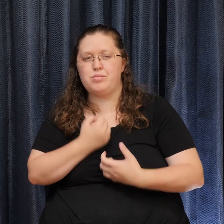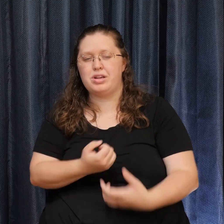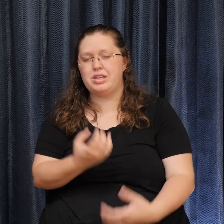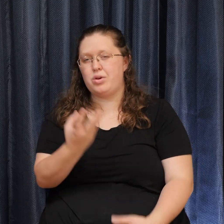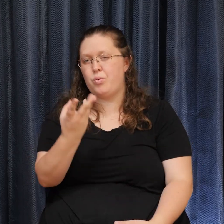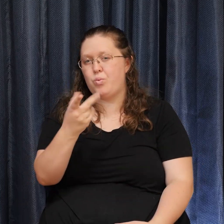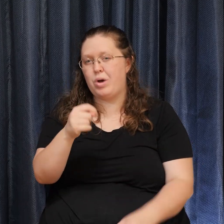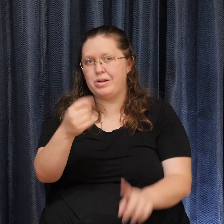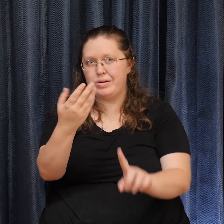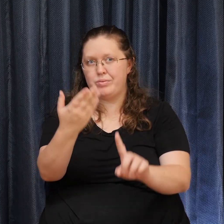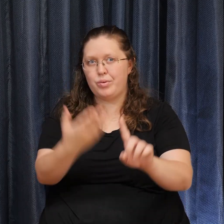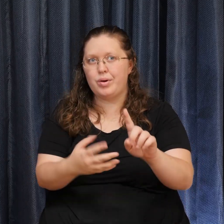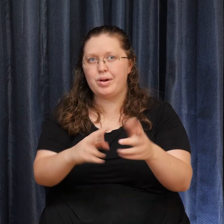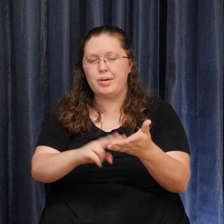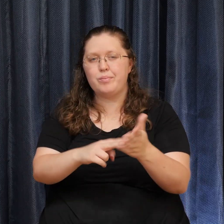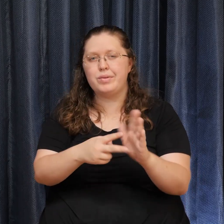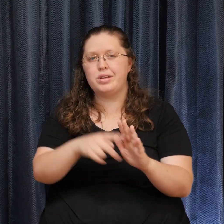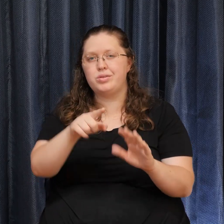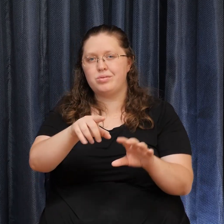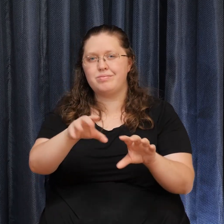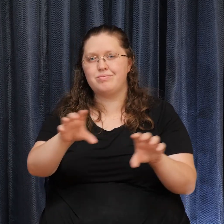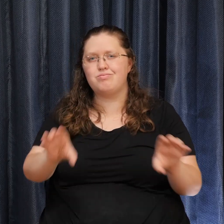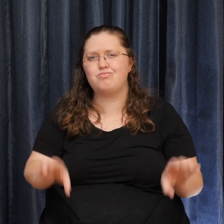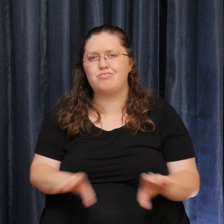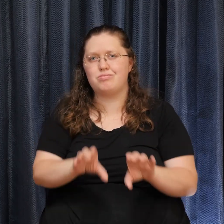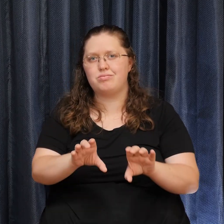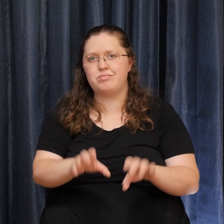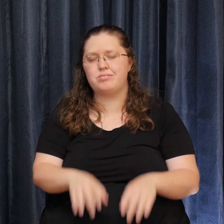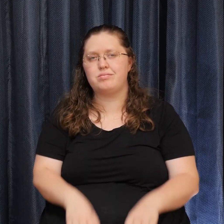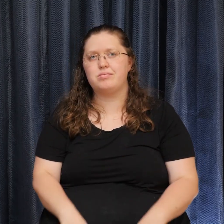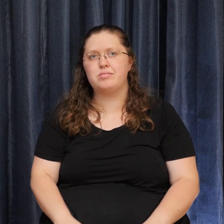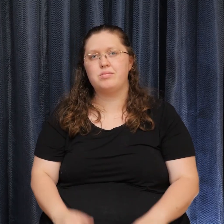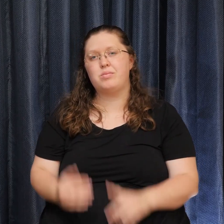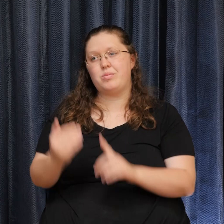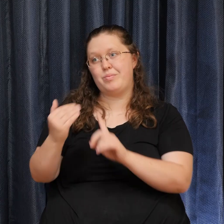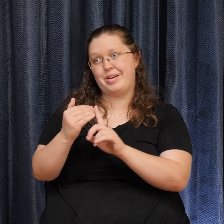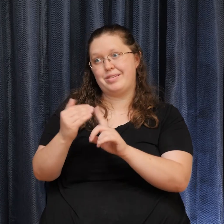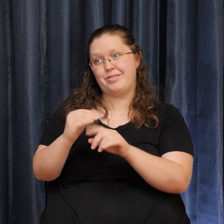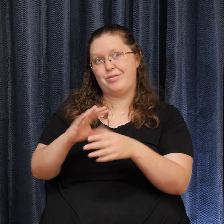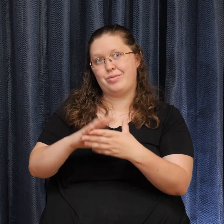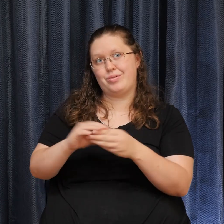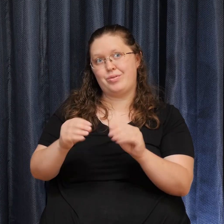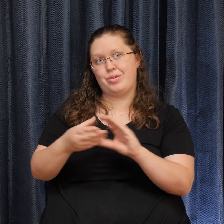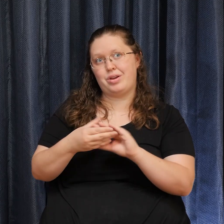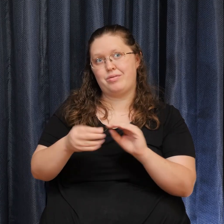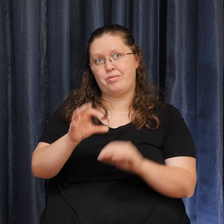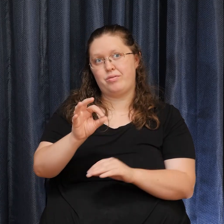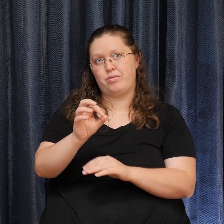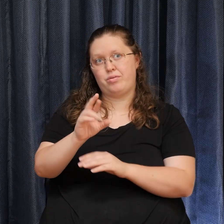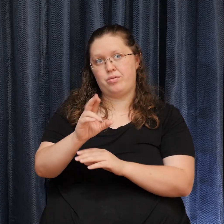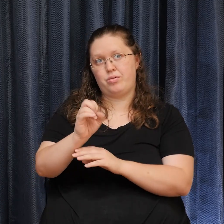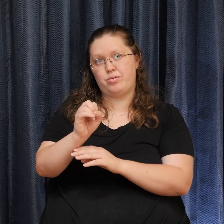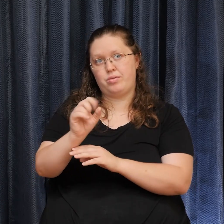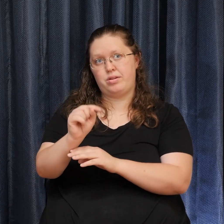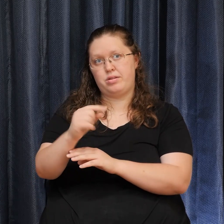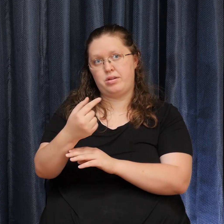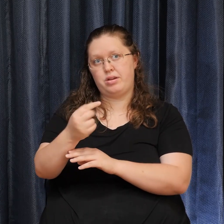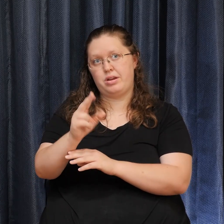action And he reminds us Of the story Of Forrest Gump Beautiful Forrest Gump Who